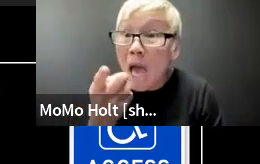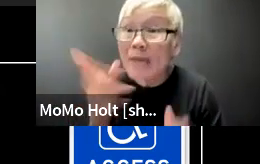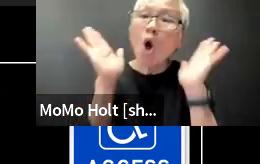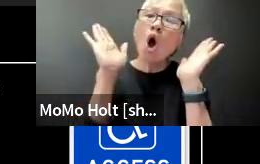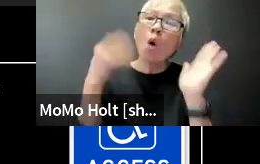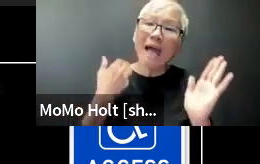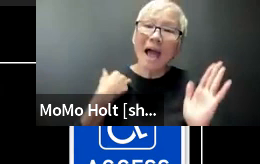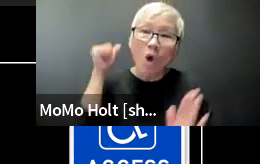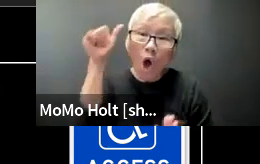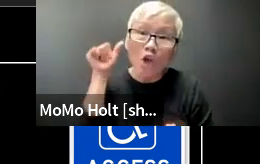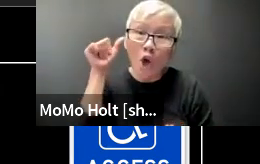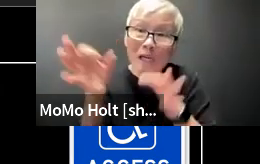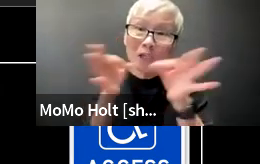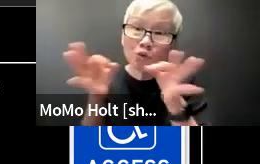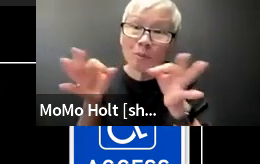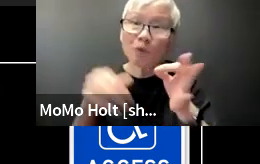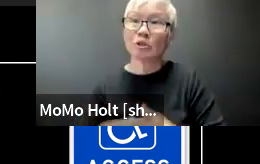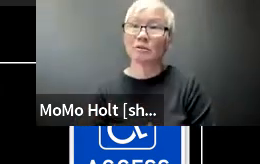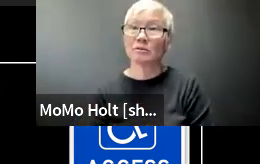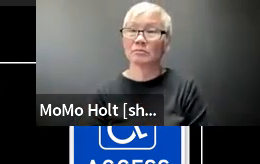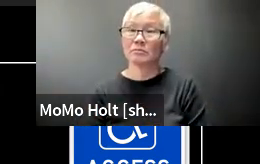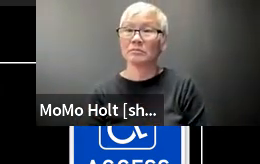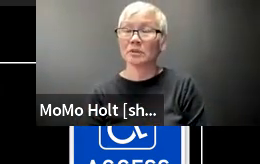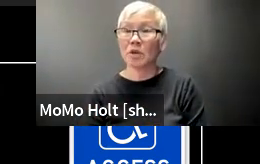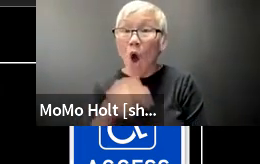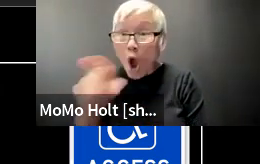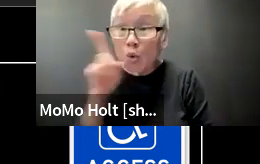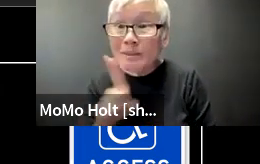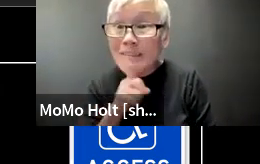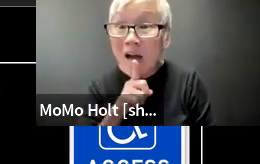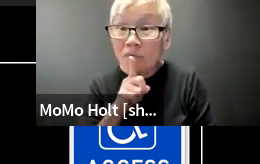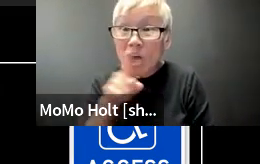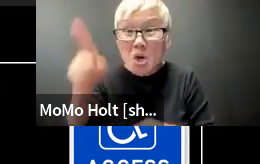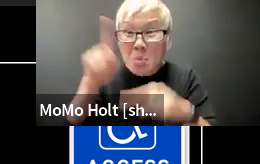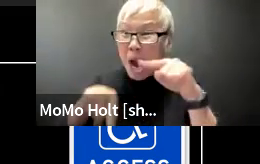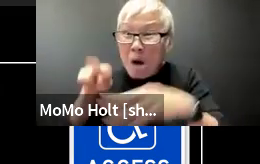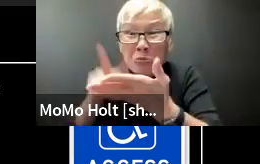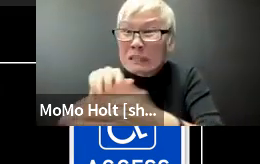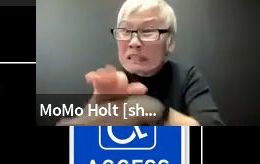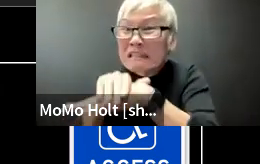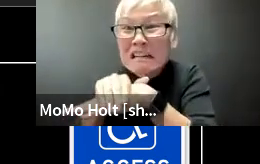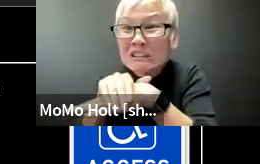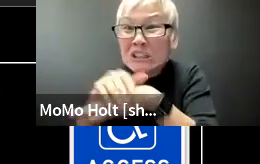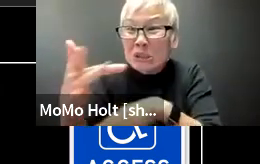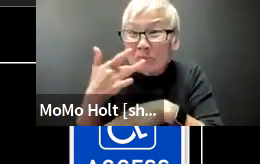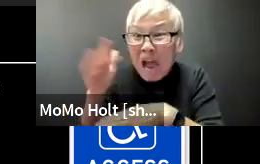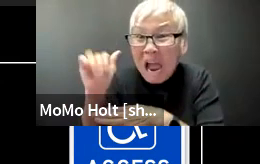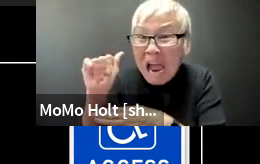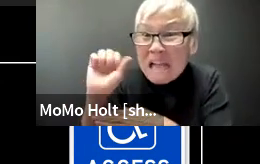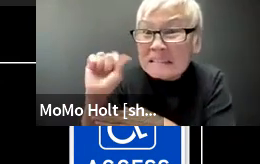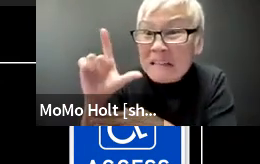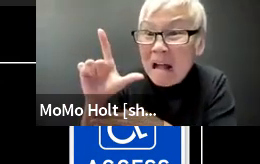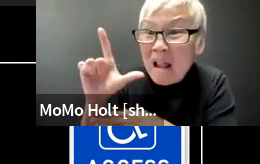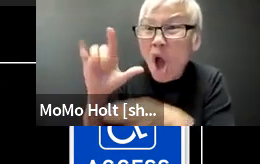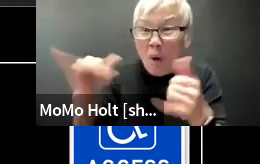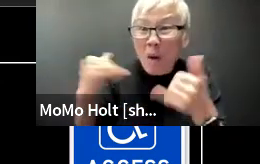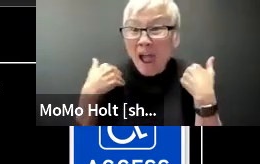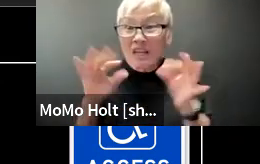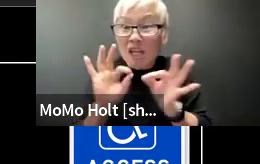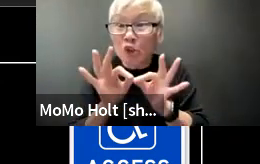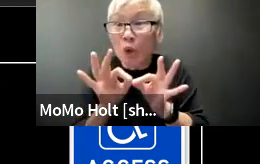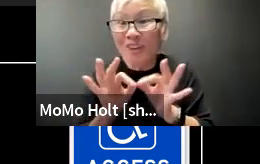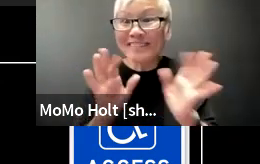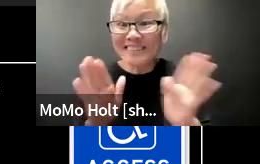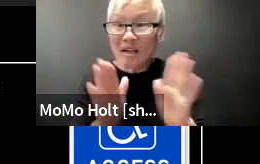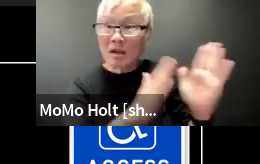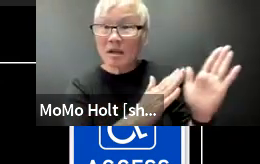oh we have audio descriptions oh you're deaf oh you can't read english you prefer